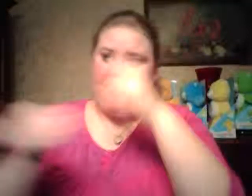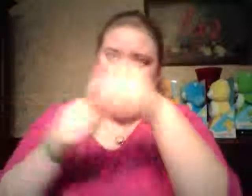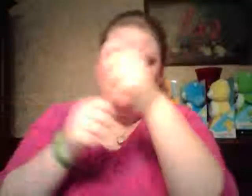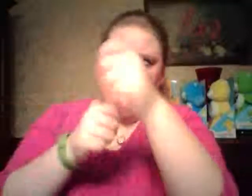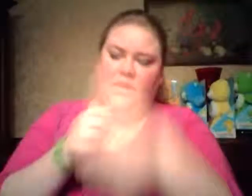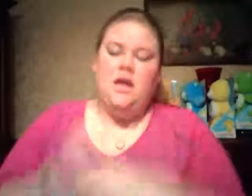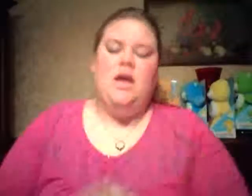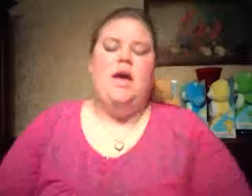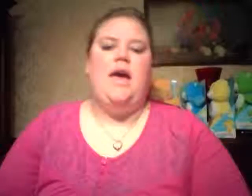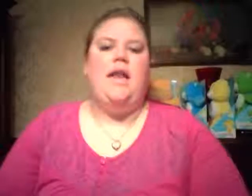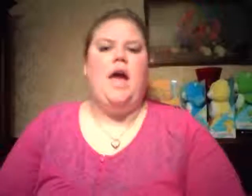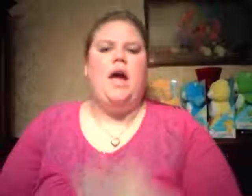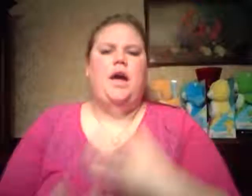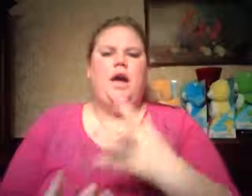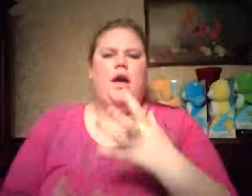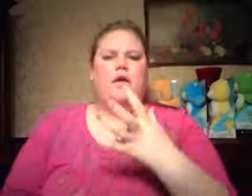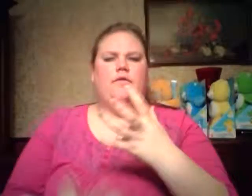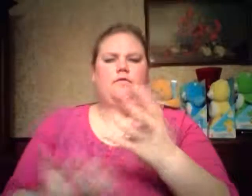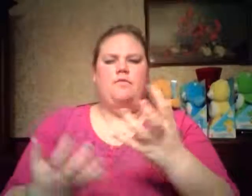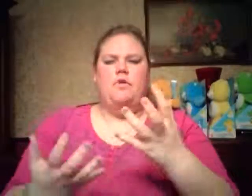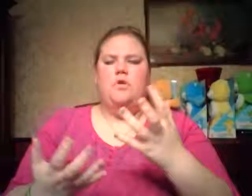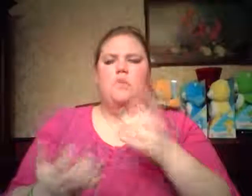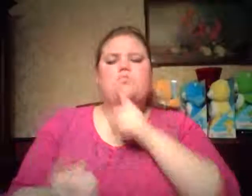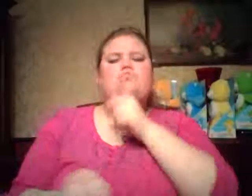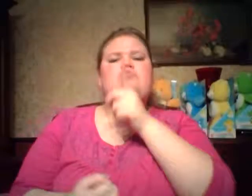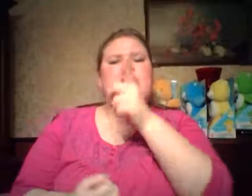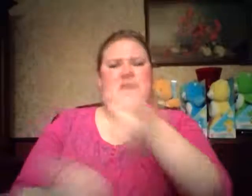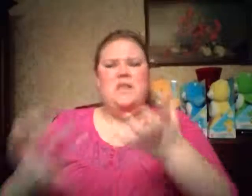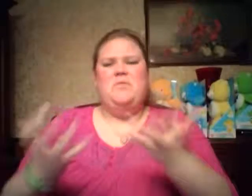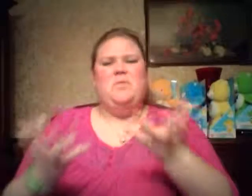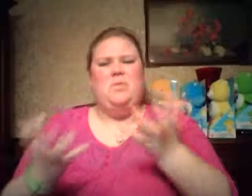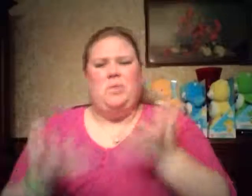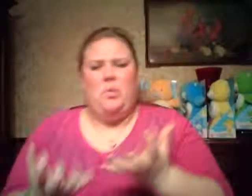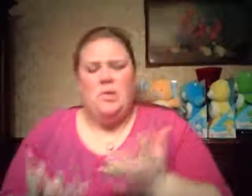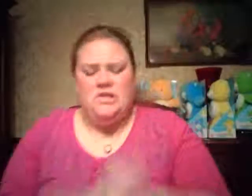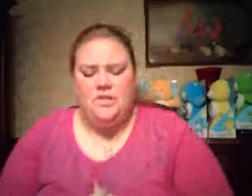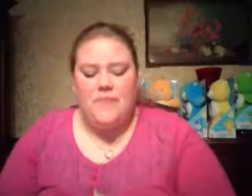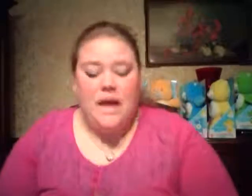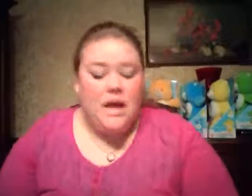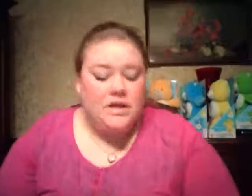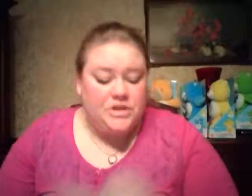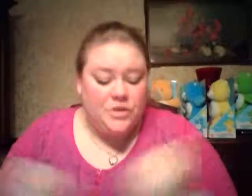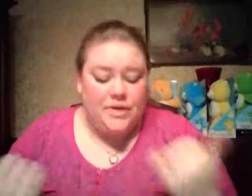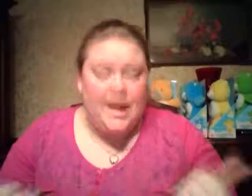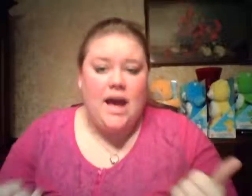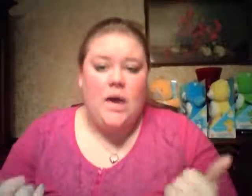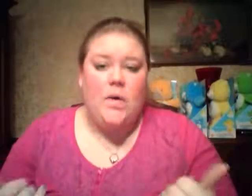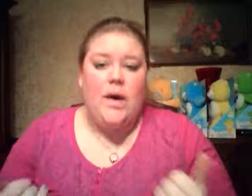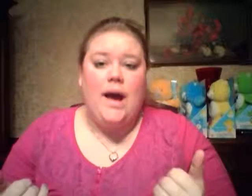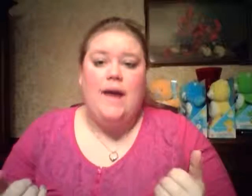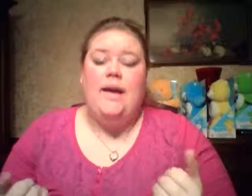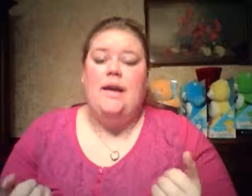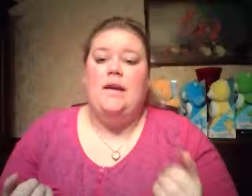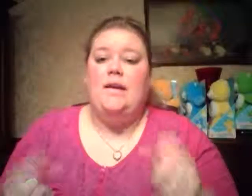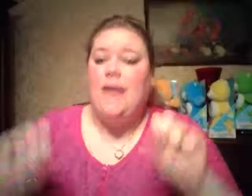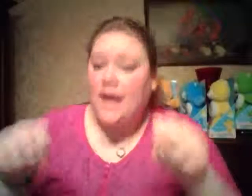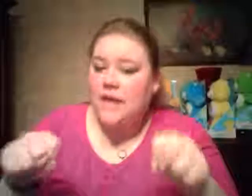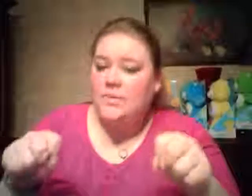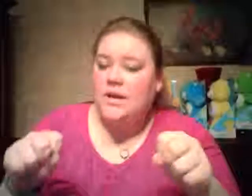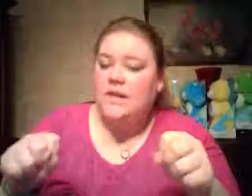and I have really really really wanted to so now I can because